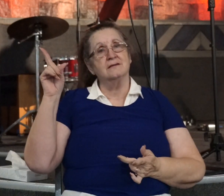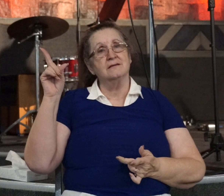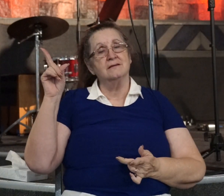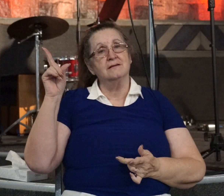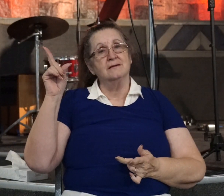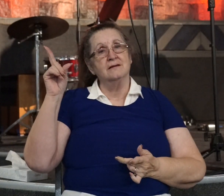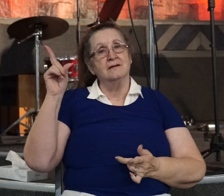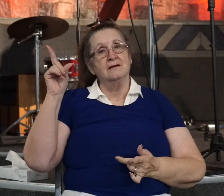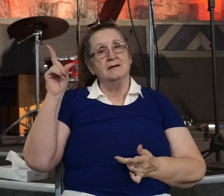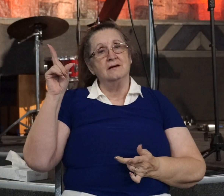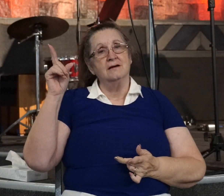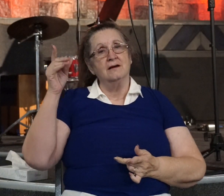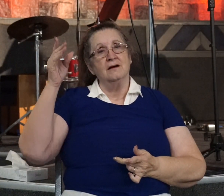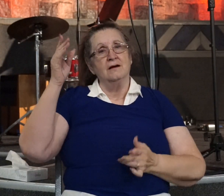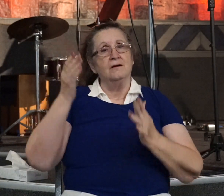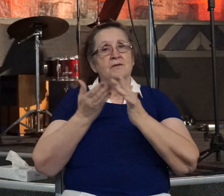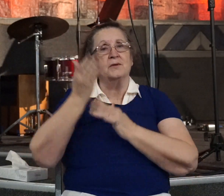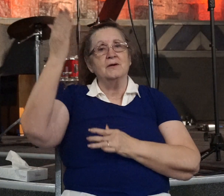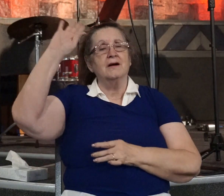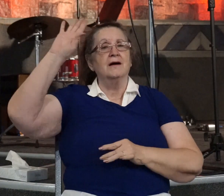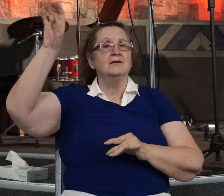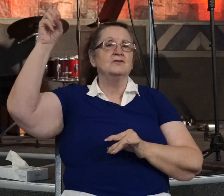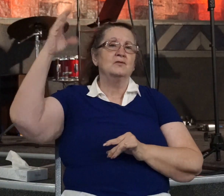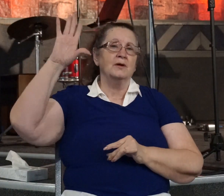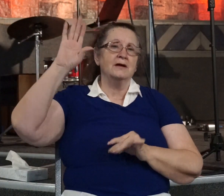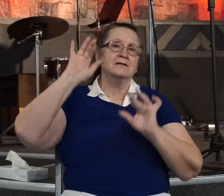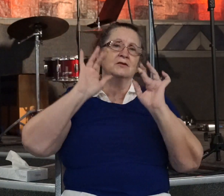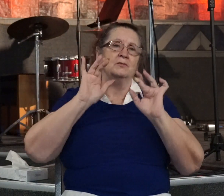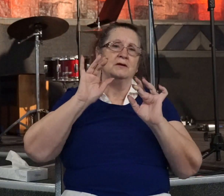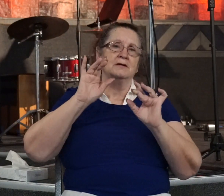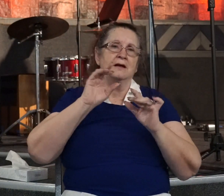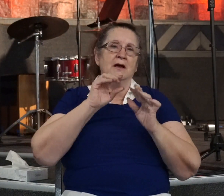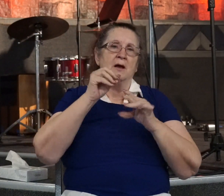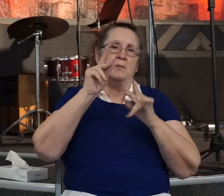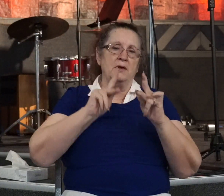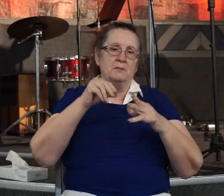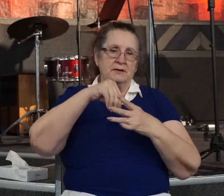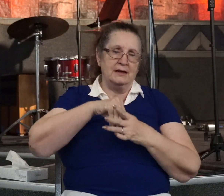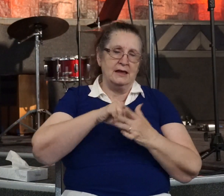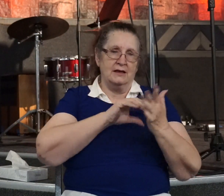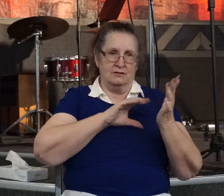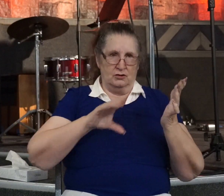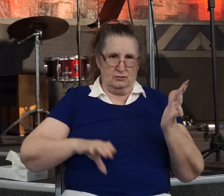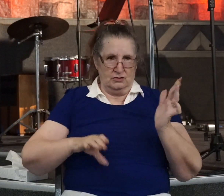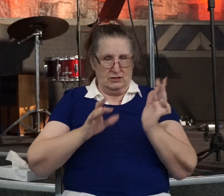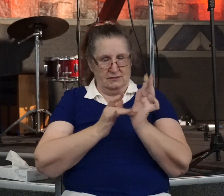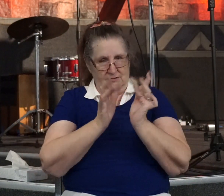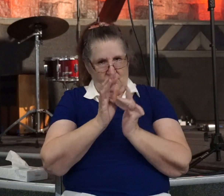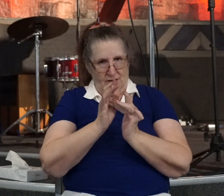By God's grace and his mercy, those who are in Christ who have that spiritual blindness healed.